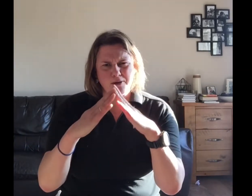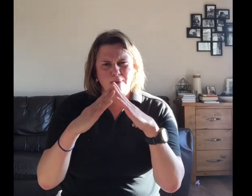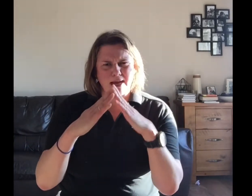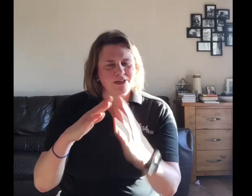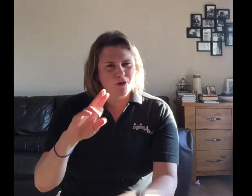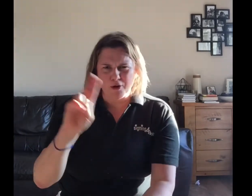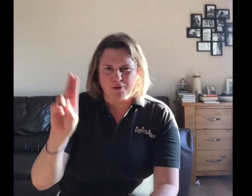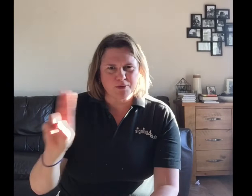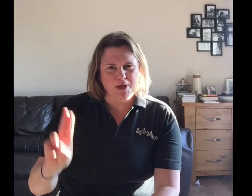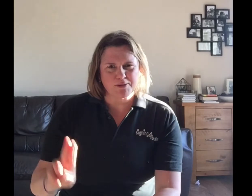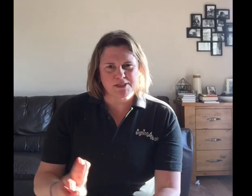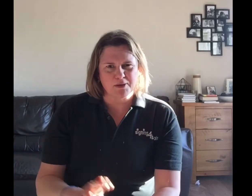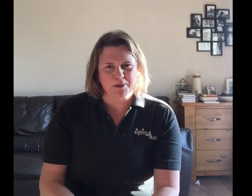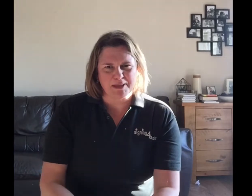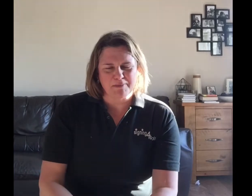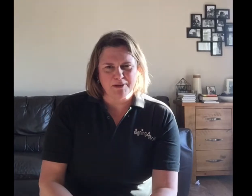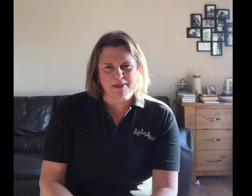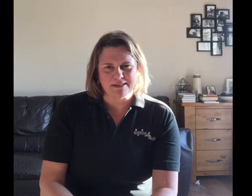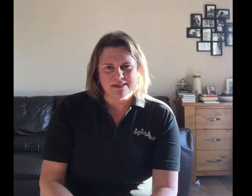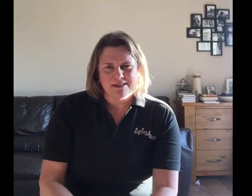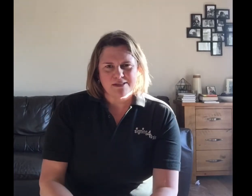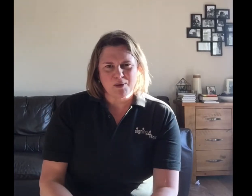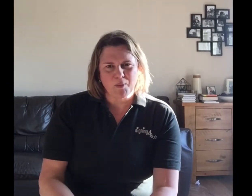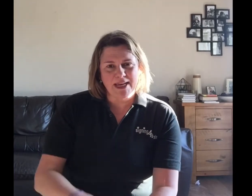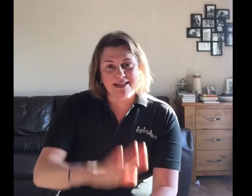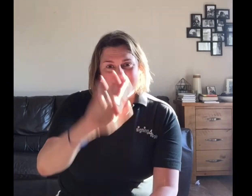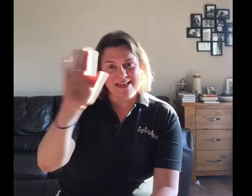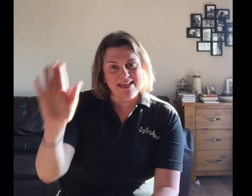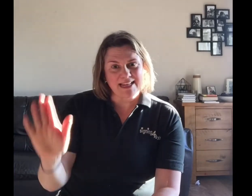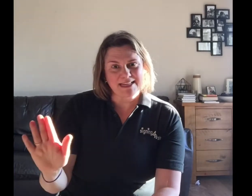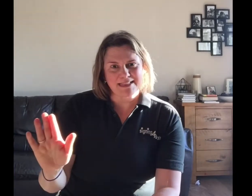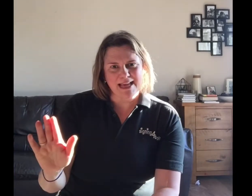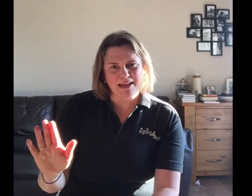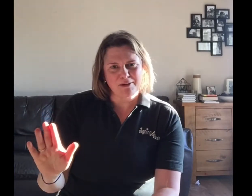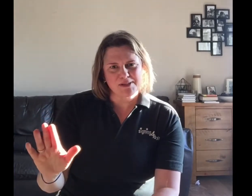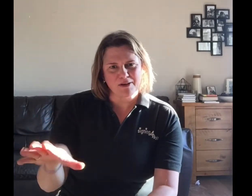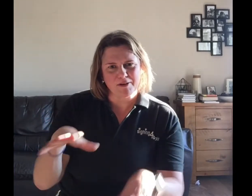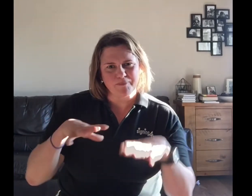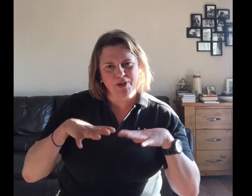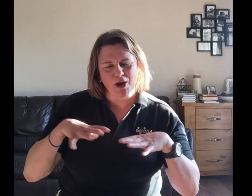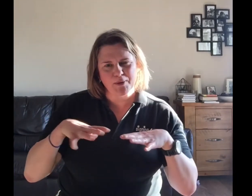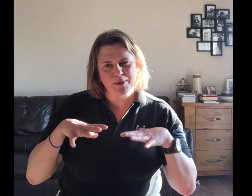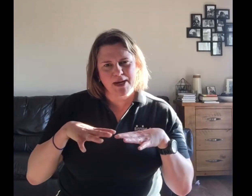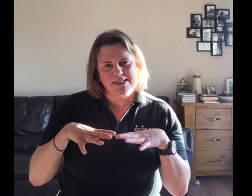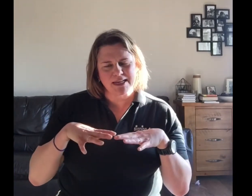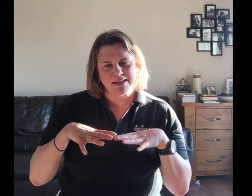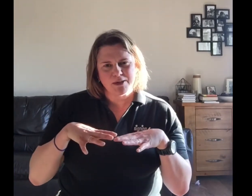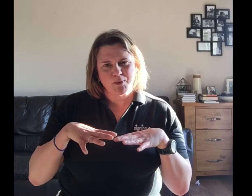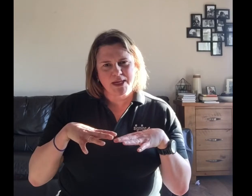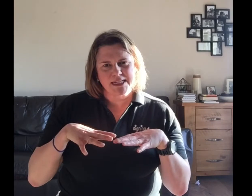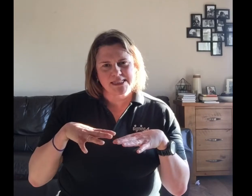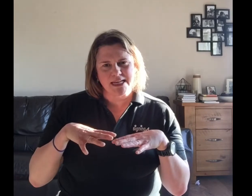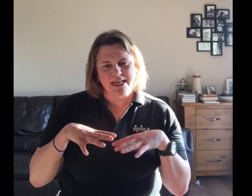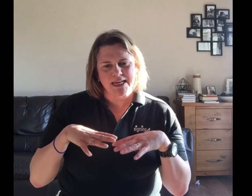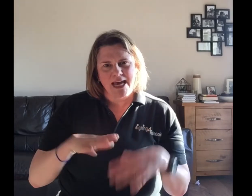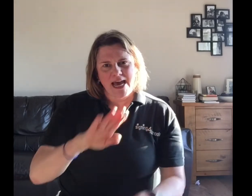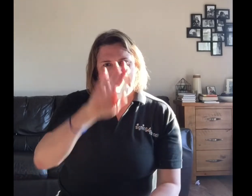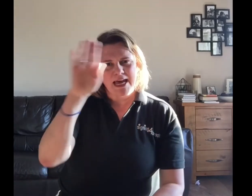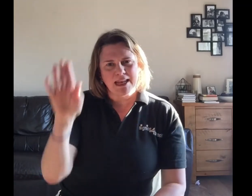and you can't all go to school at the moment. So we're going to sing a little hello song. Are we ready? We're going to sing, hello